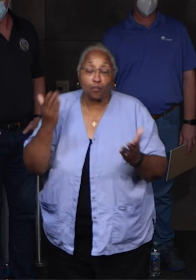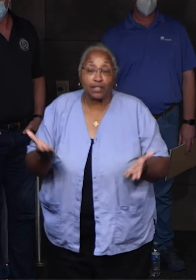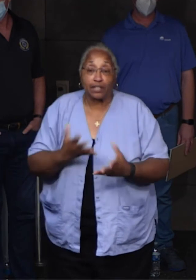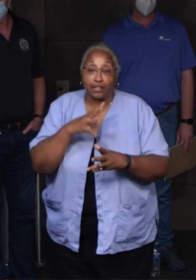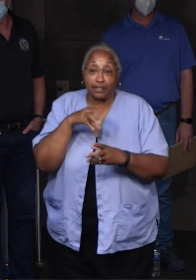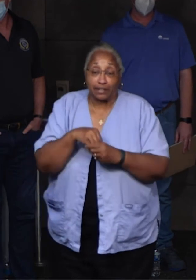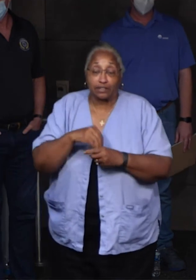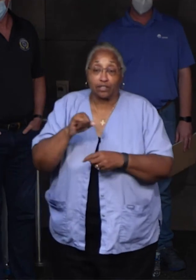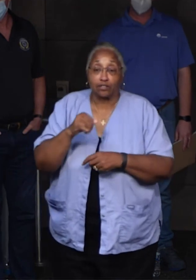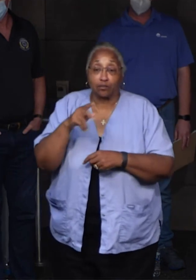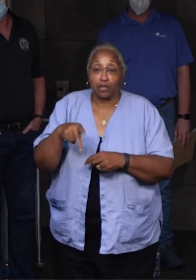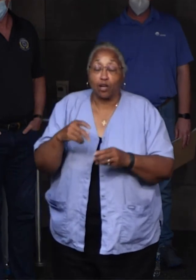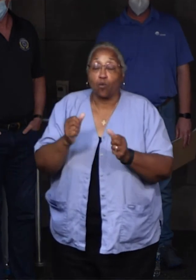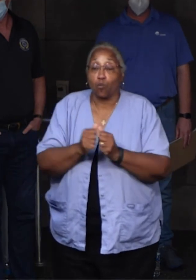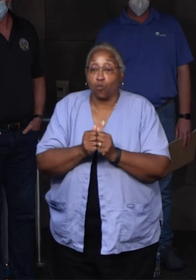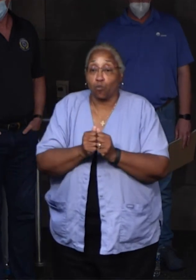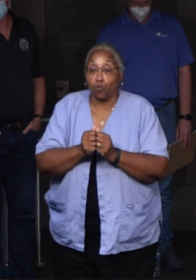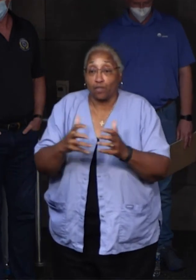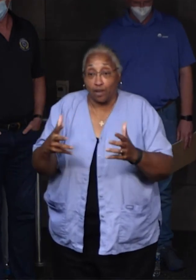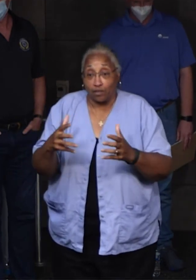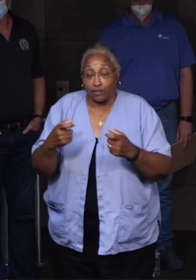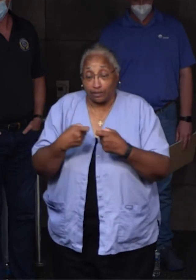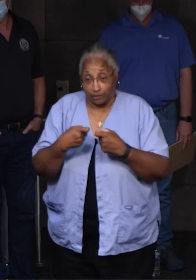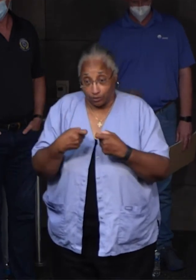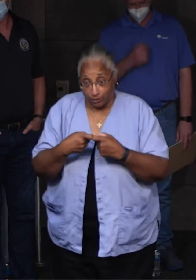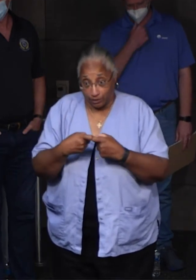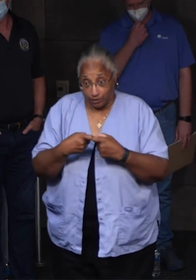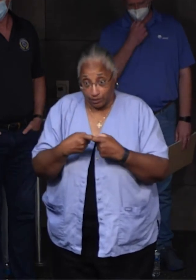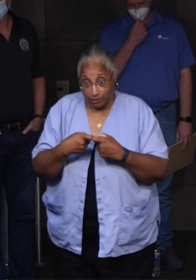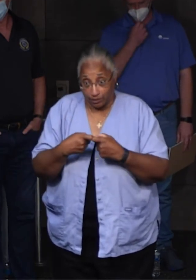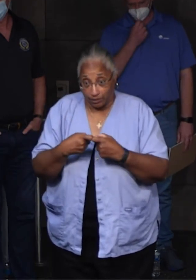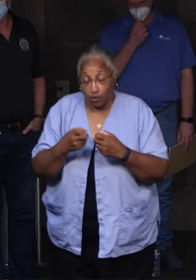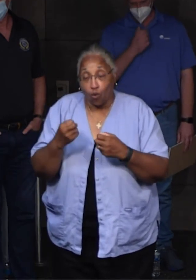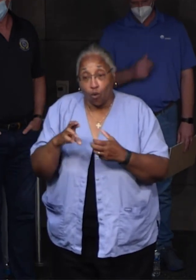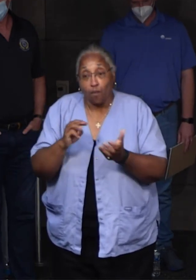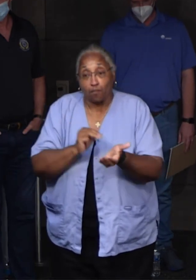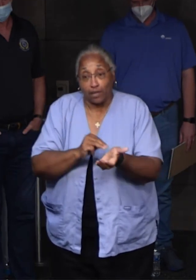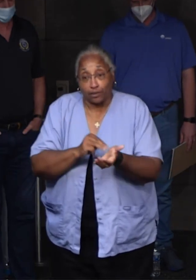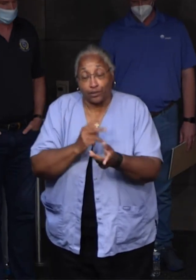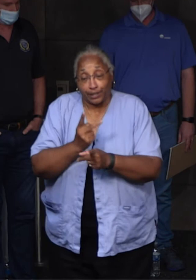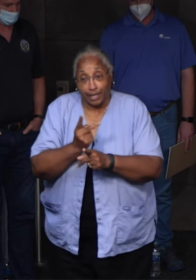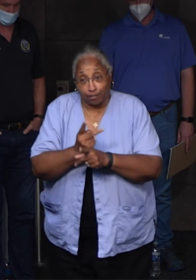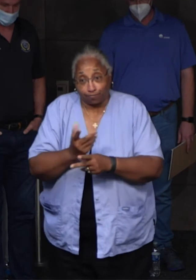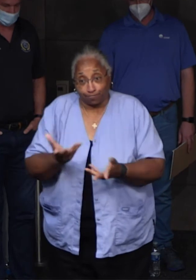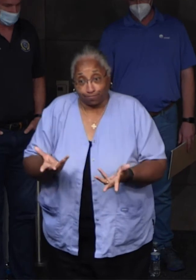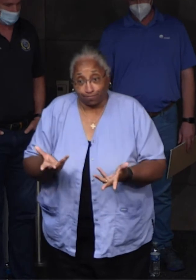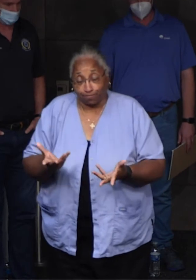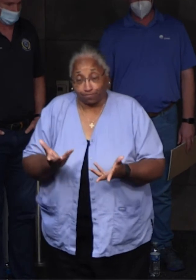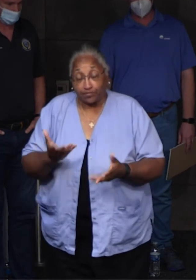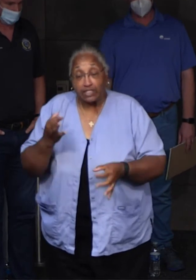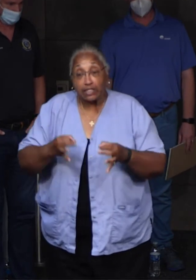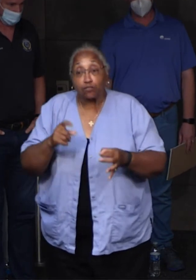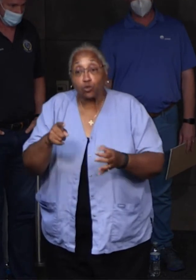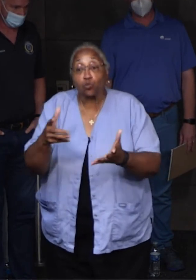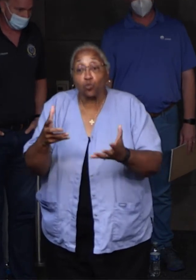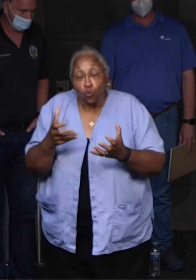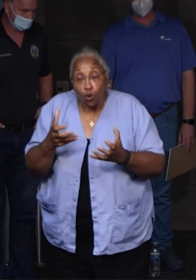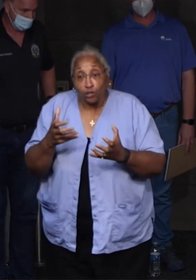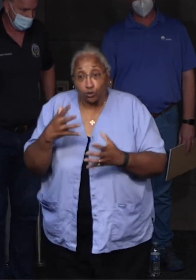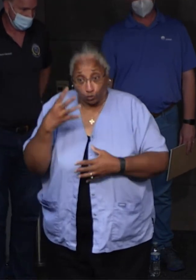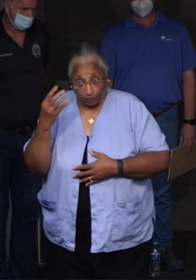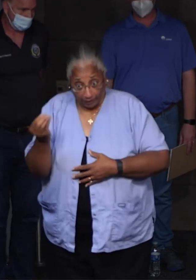Parish with no electricity or medical care. If you want to leave,